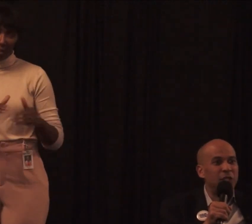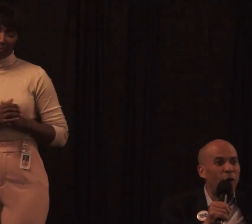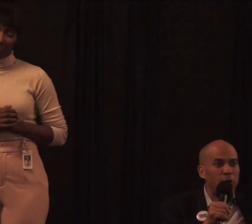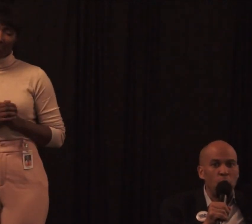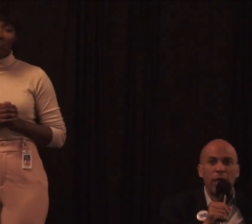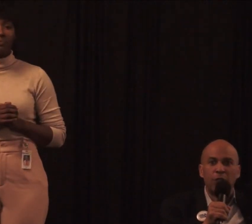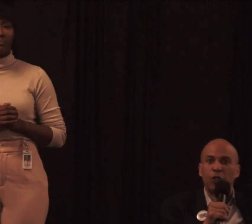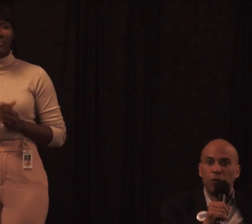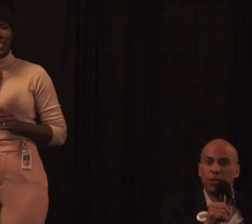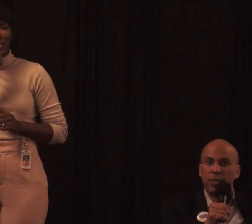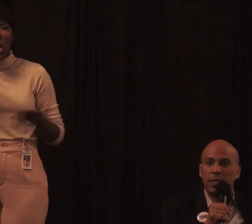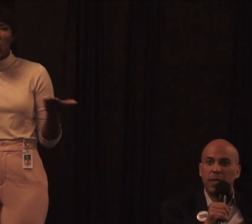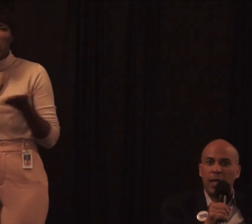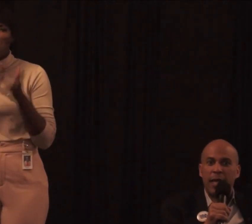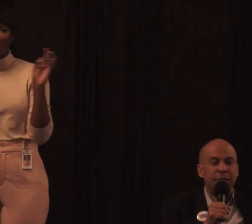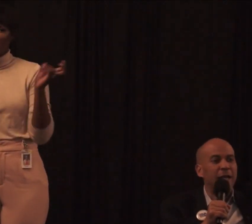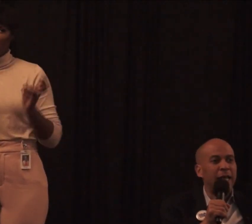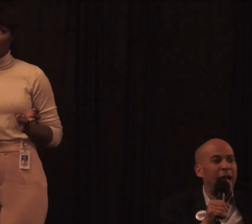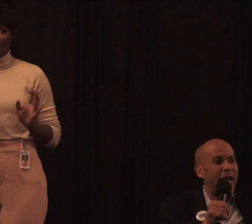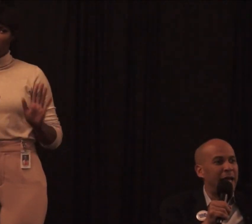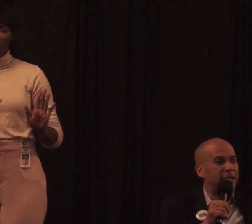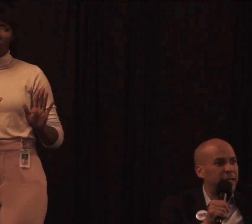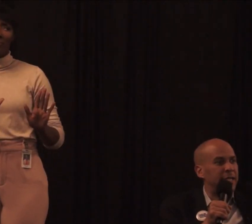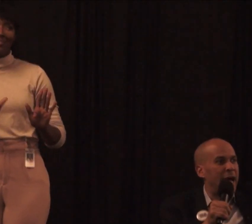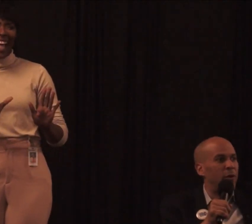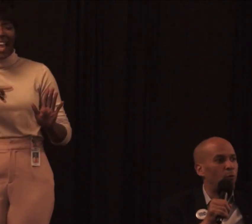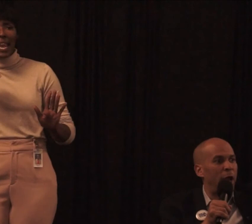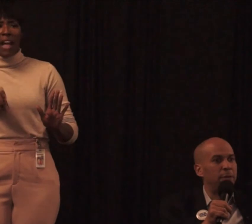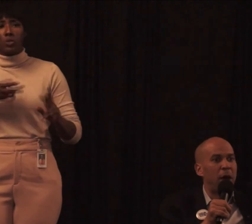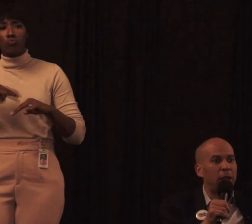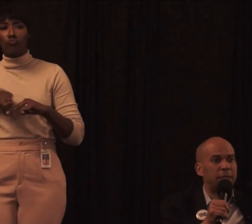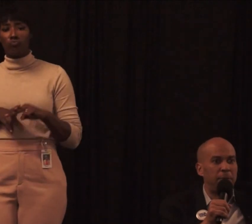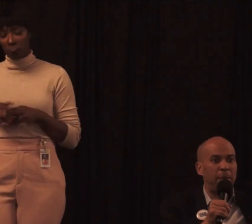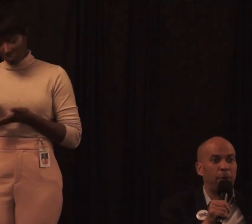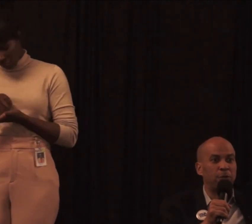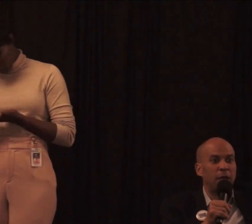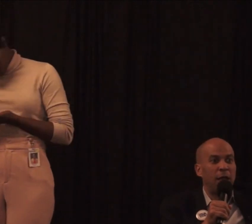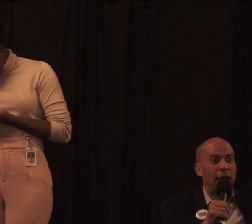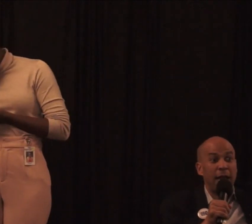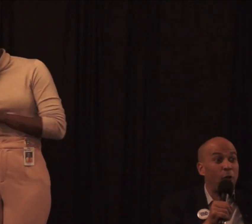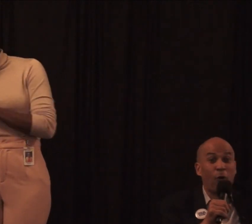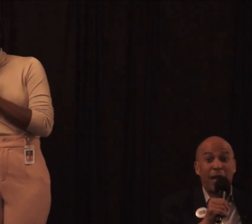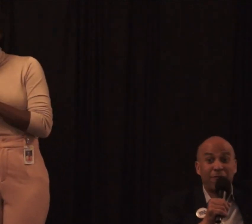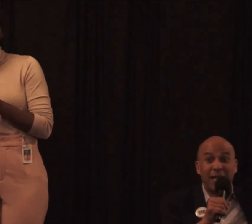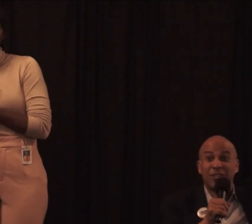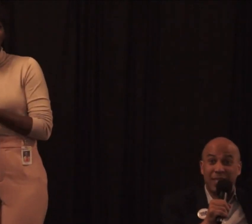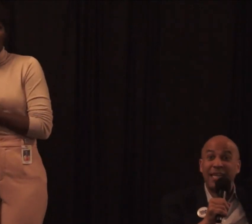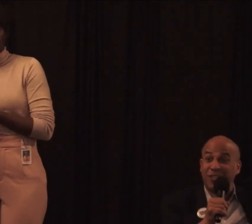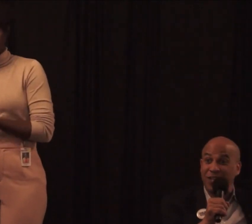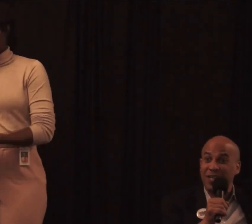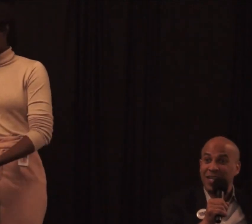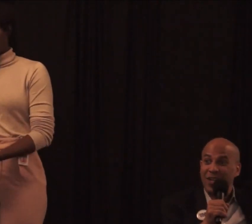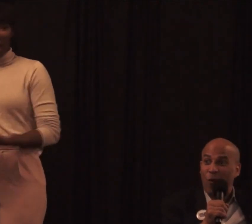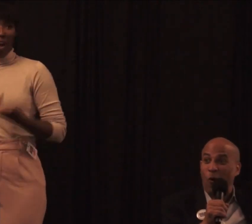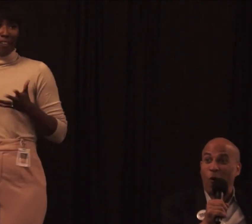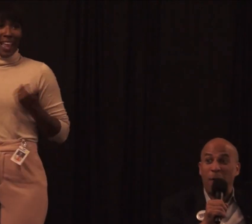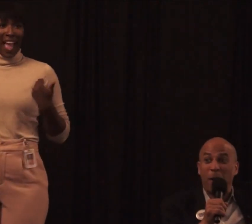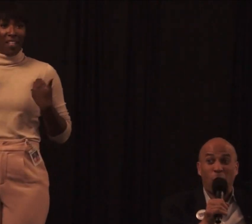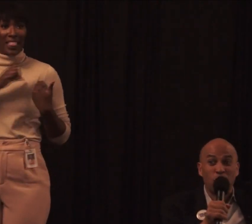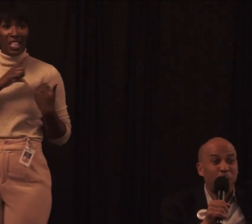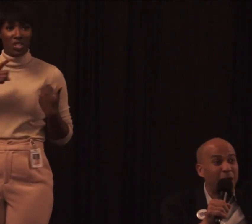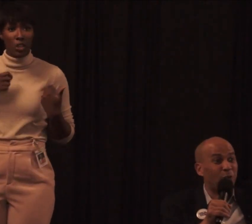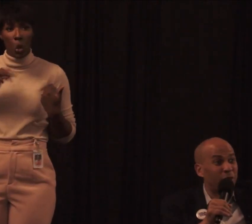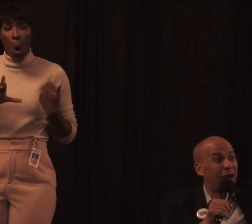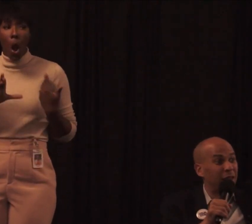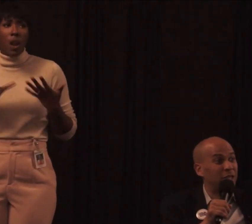These aren't new issues. It's not like I had to sit down and write policy papers and I don't already have legislation or